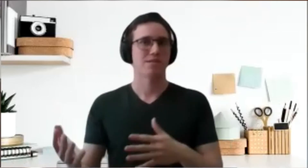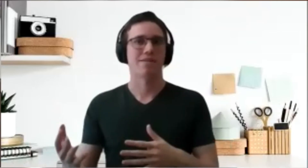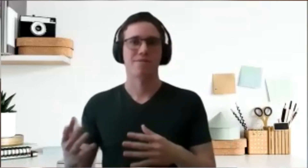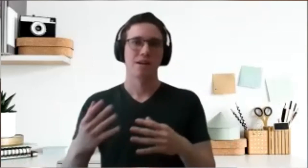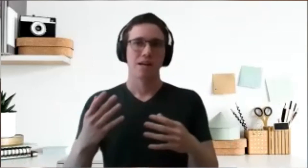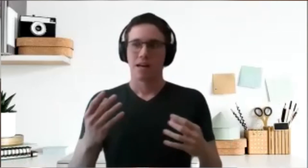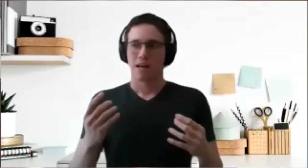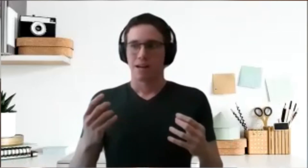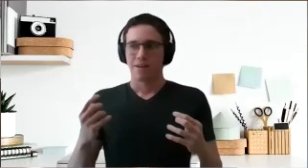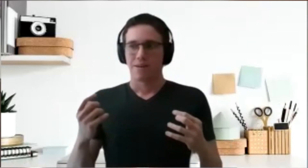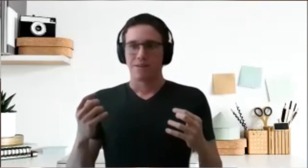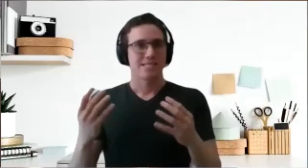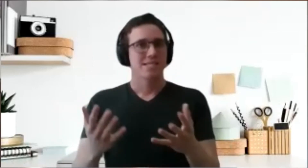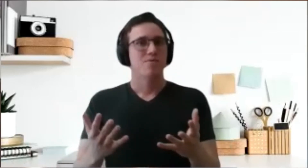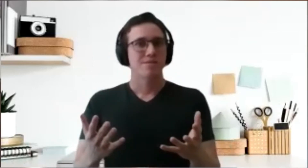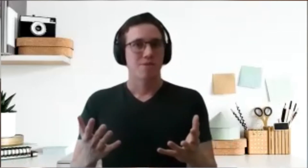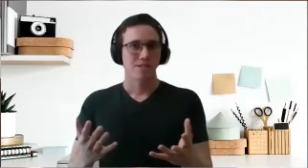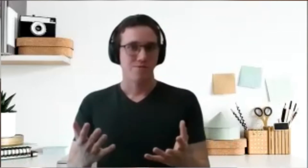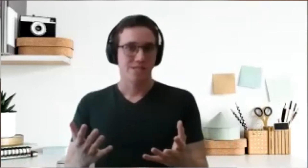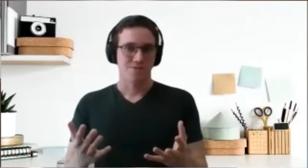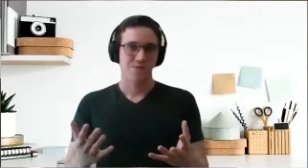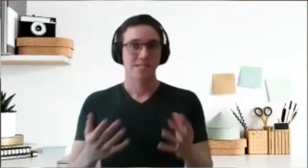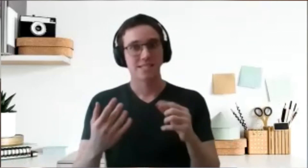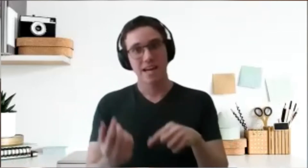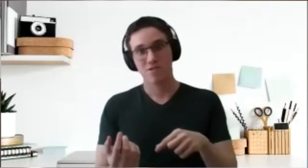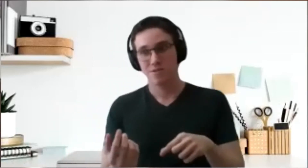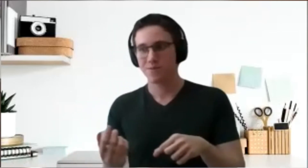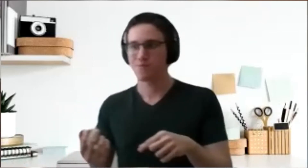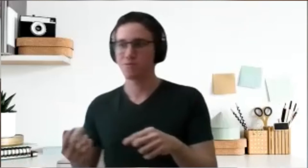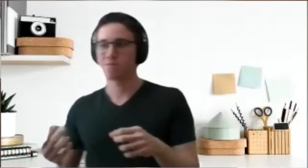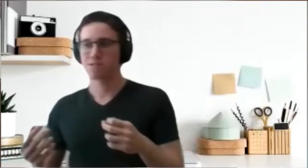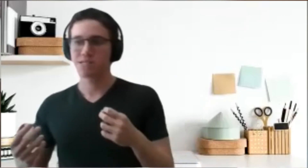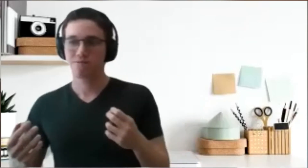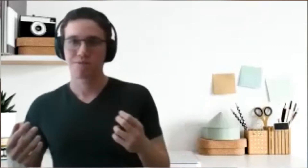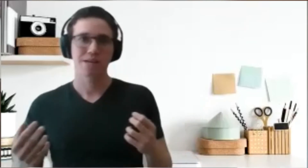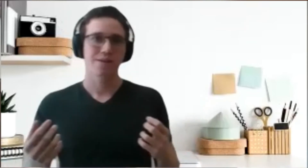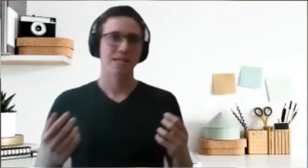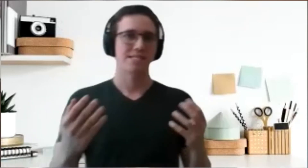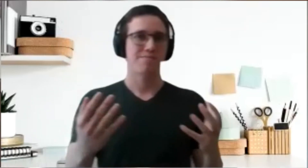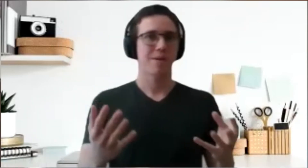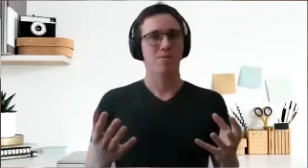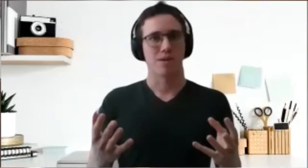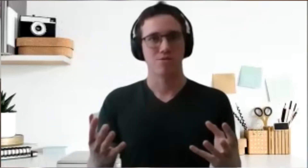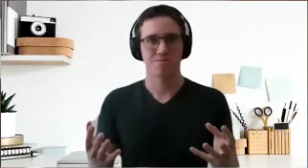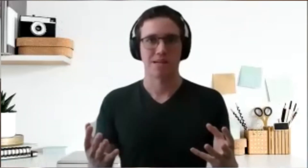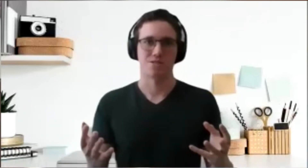life. This is the most important reason. The second most important reason for me is the people at Toastmasters.